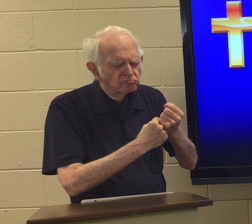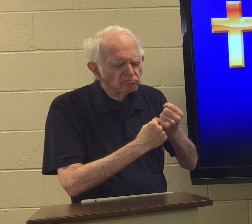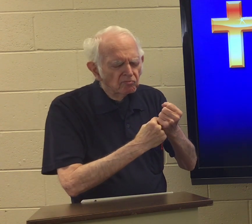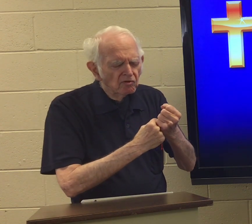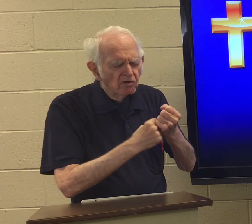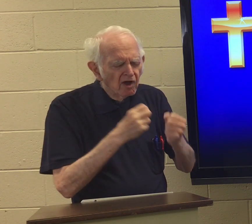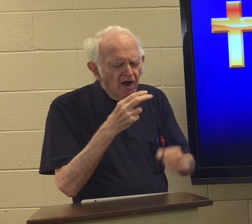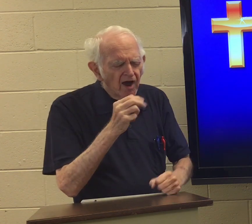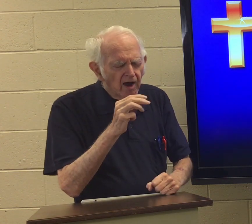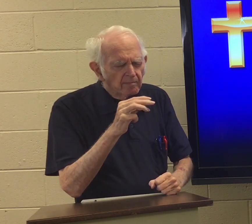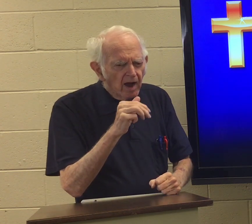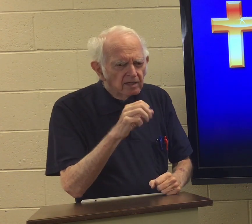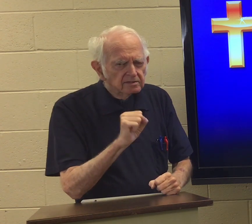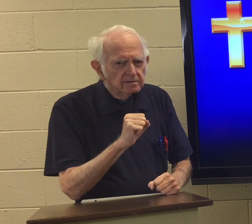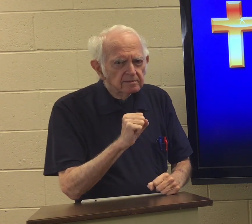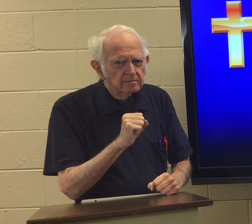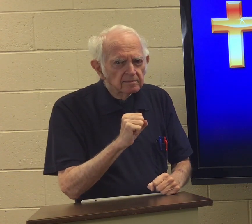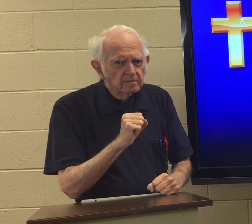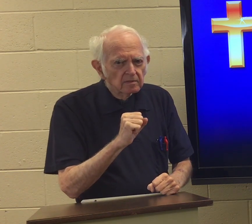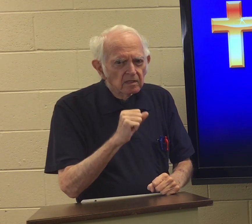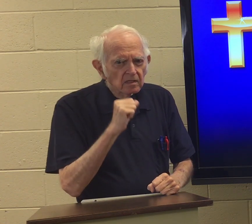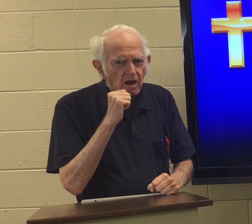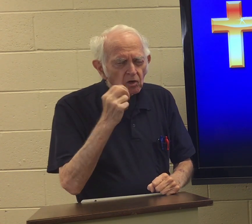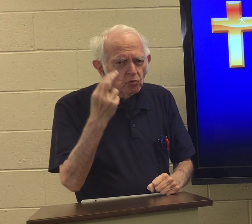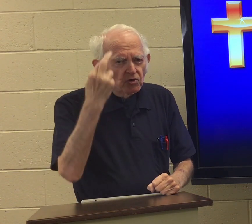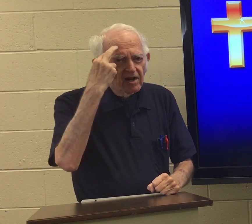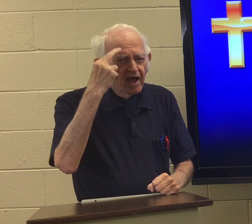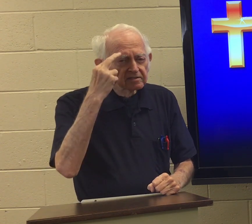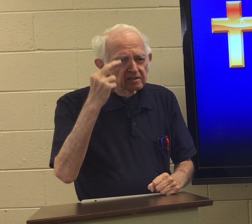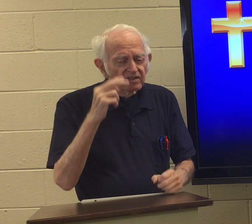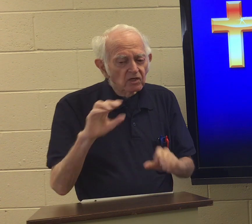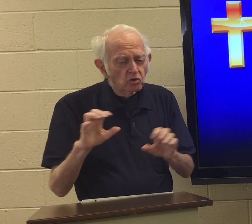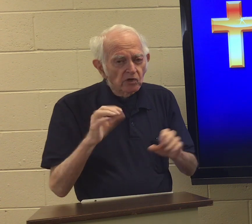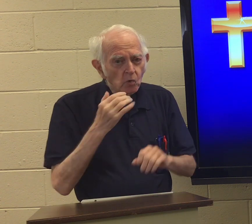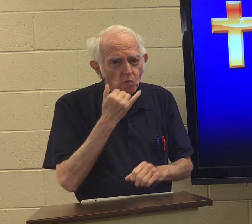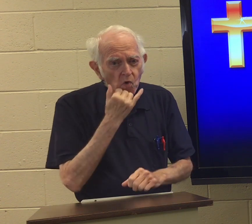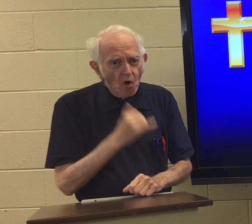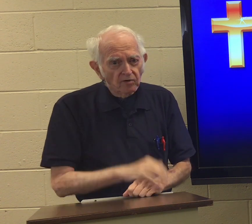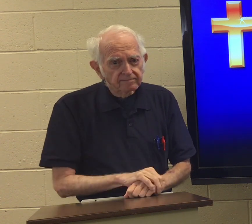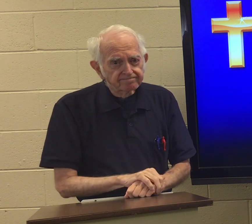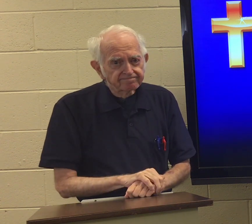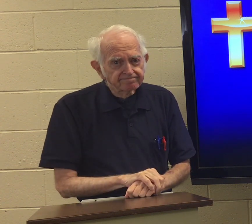They supported it. They support Hamas. But they don't realize that they're doing wrong.